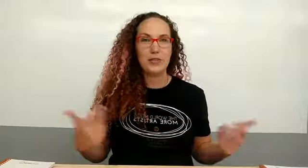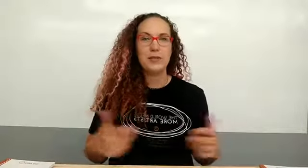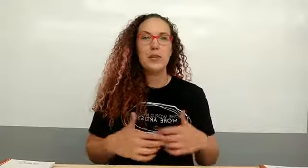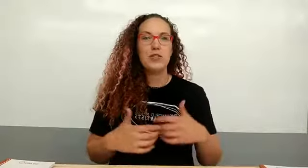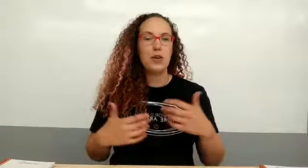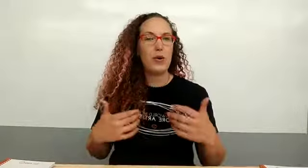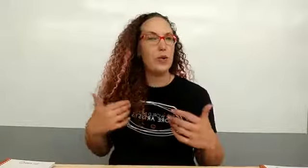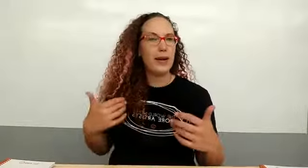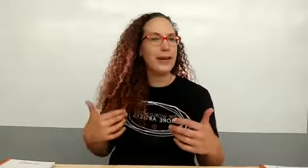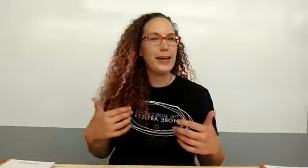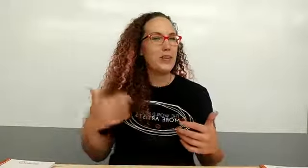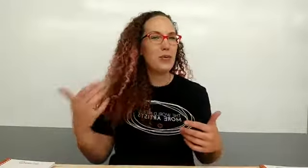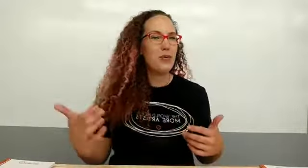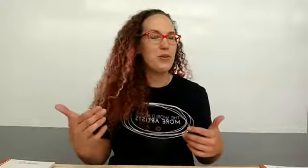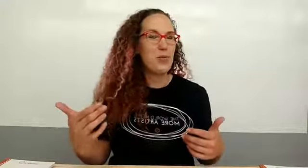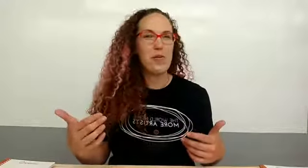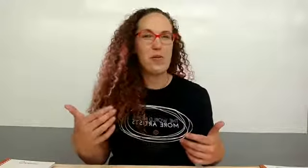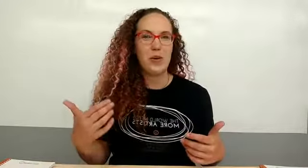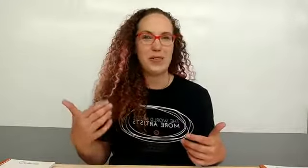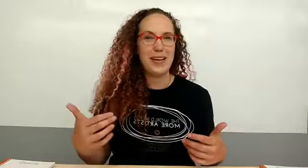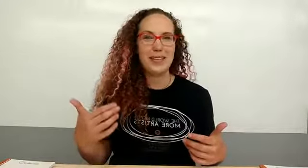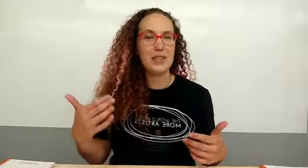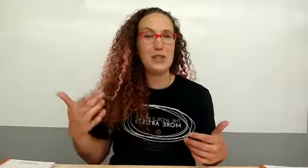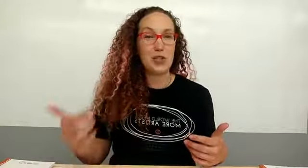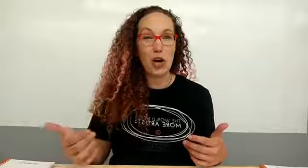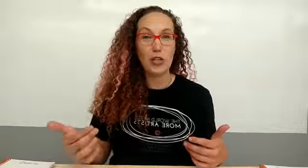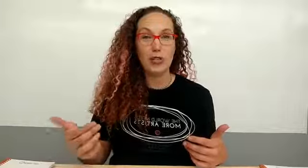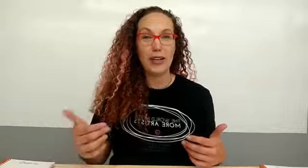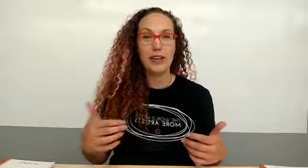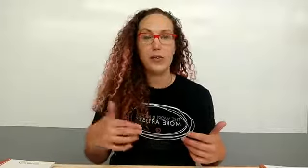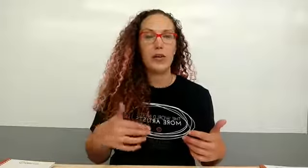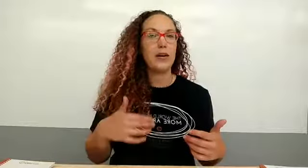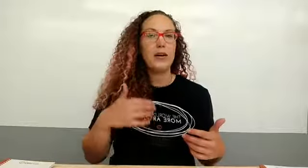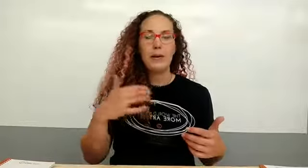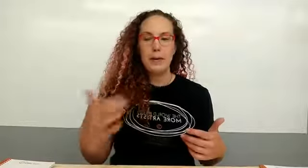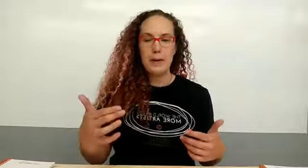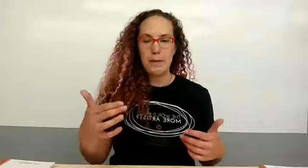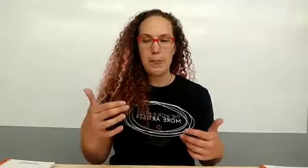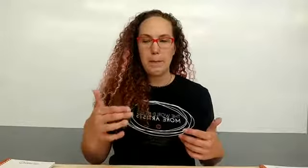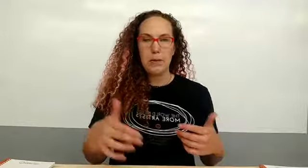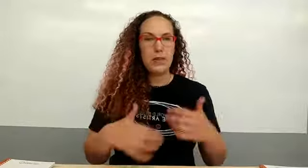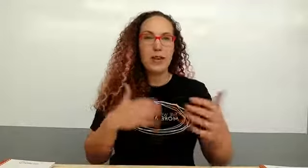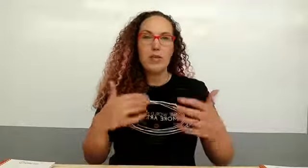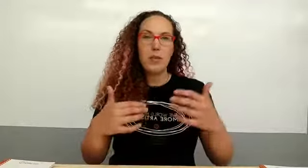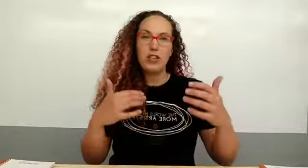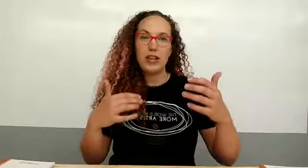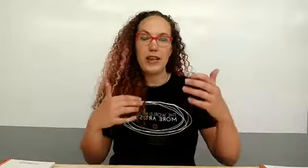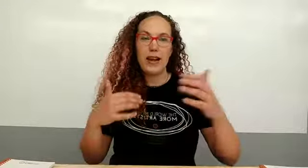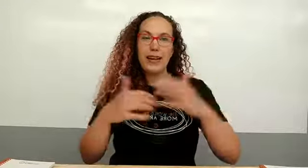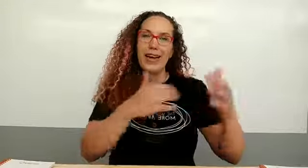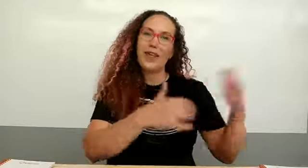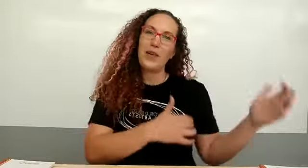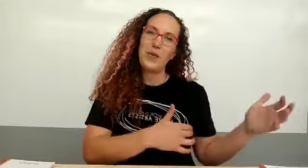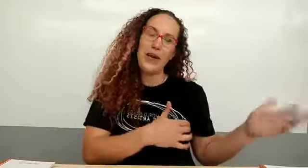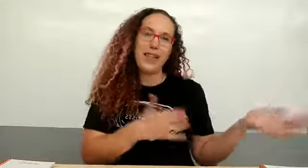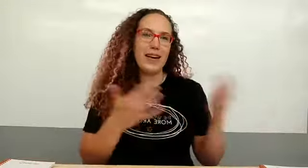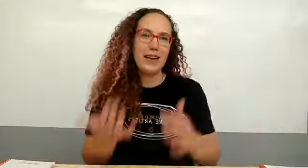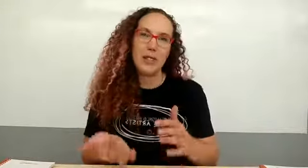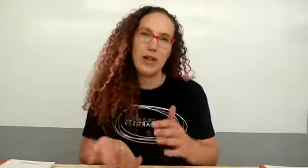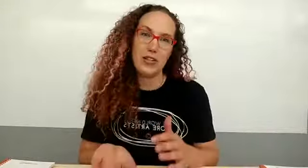so I don't always remember what it was like to start doing it or um or the information that I got along the way that I need to make sure